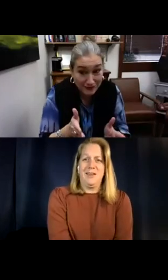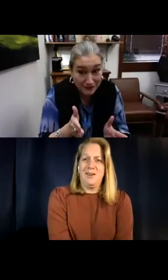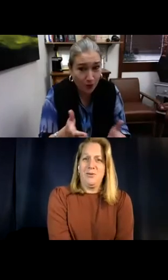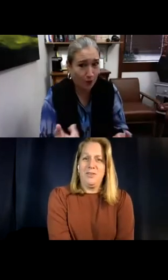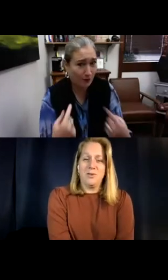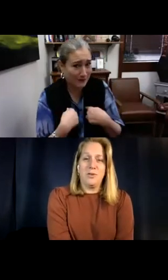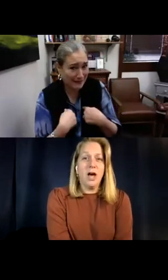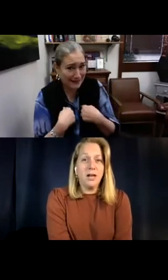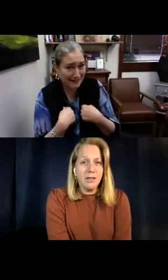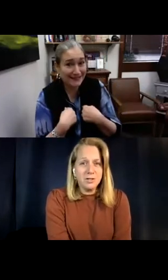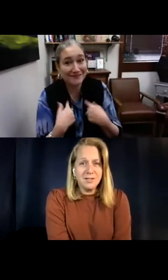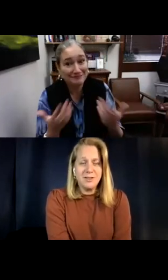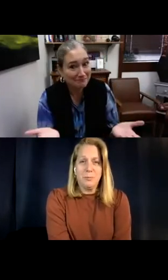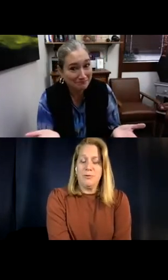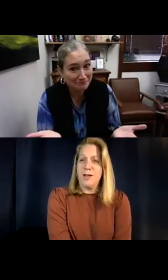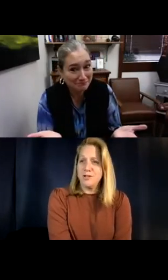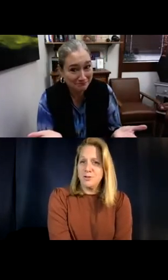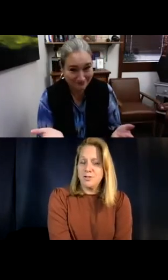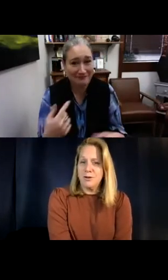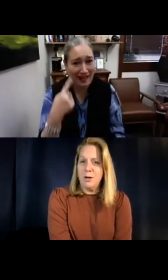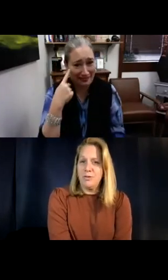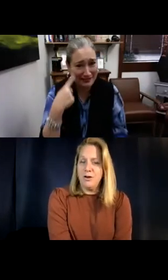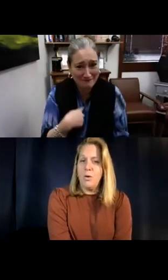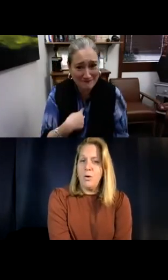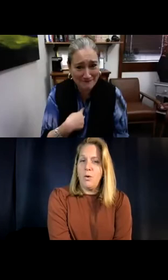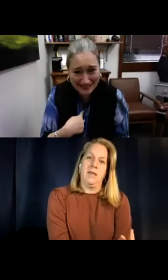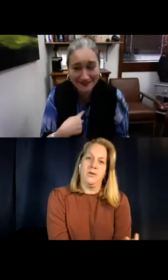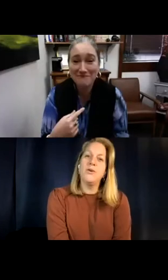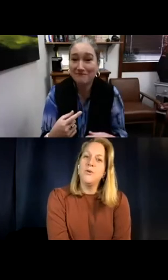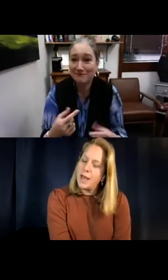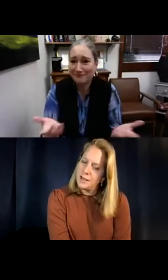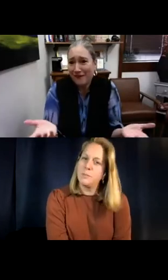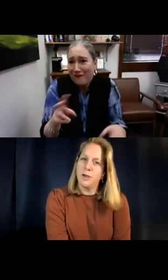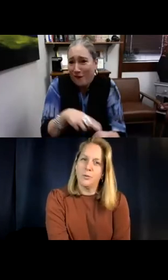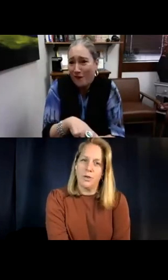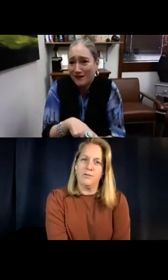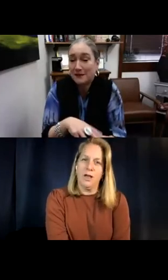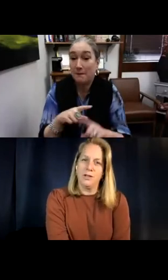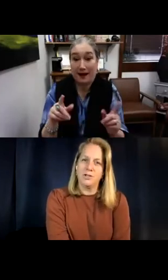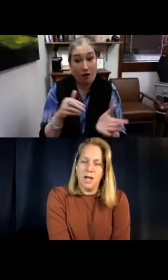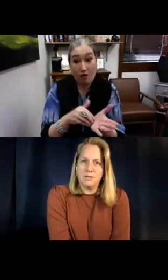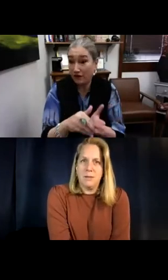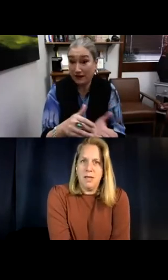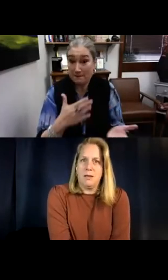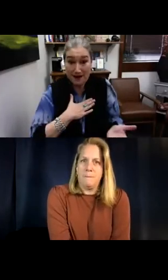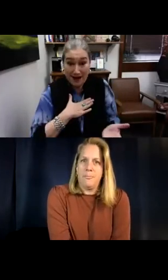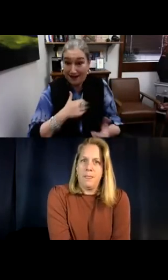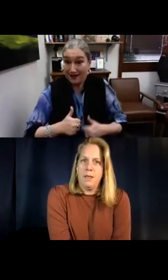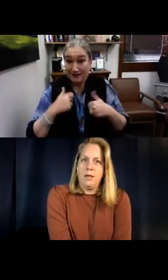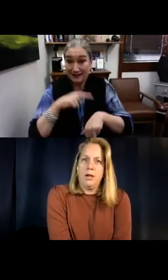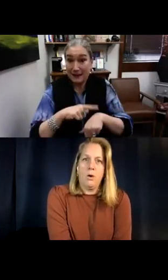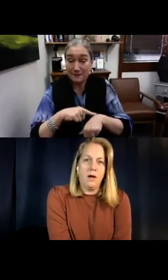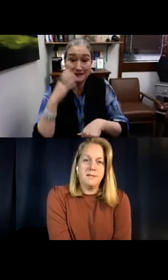Yeah. You know, so the audiologists, the professionals that are out there or me, who has a better wealth of knowledge? I would say me.